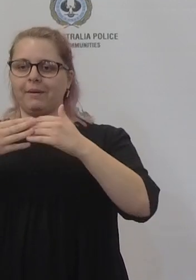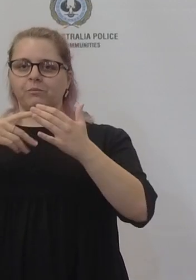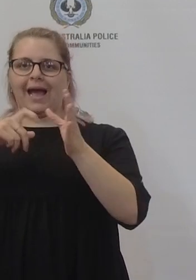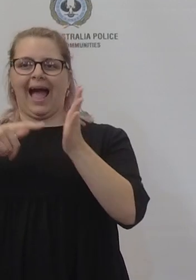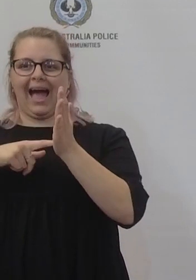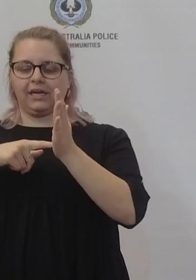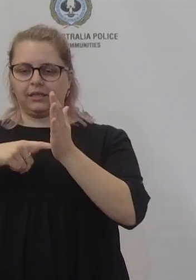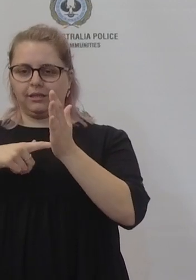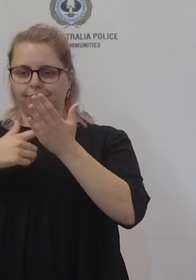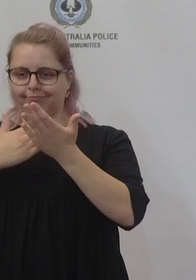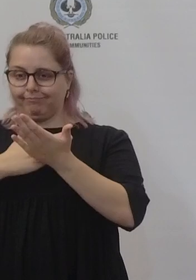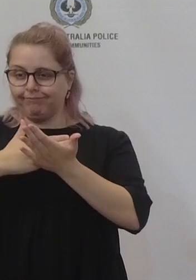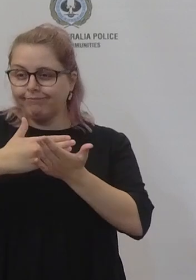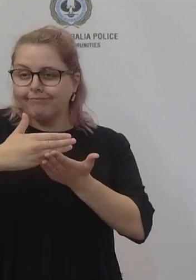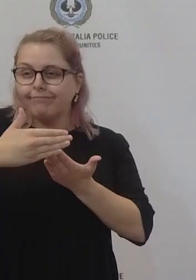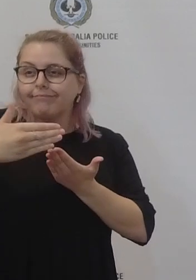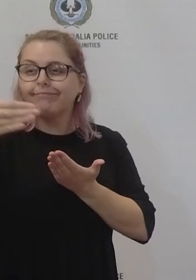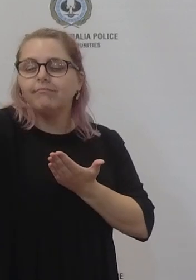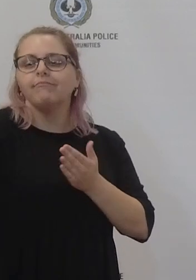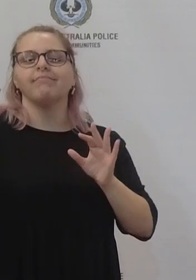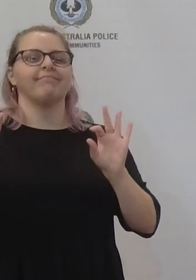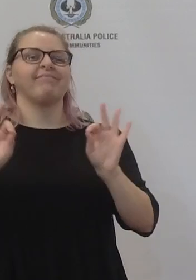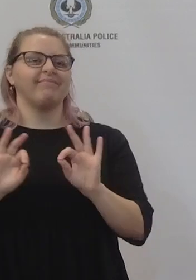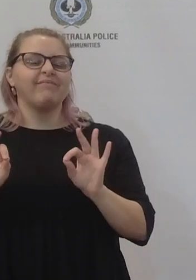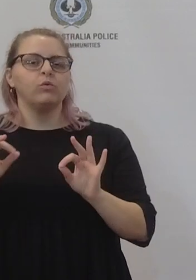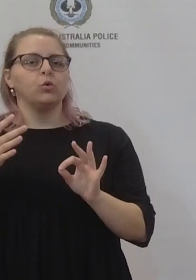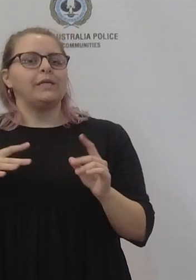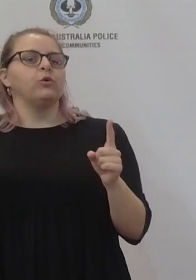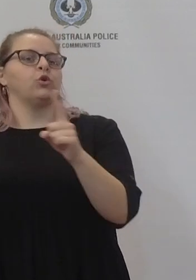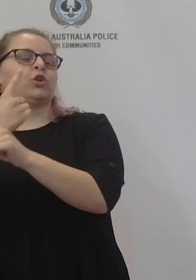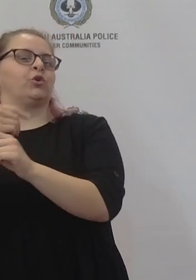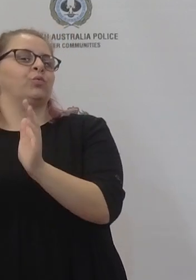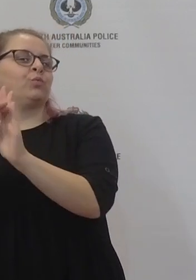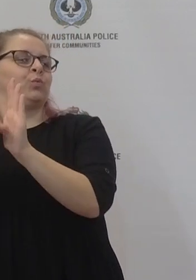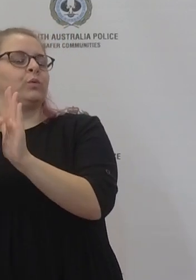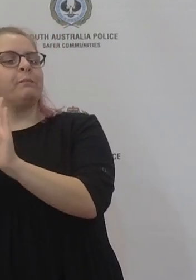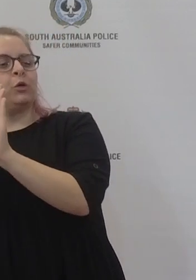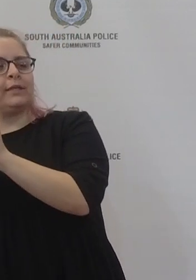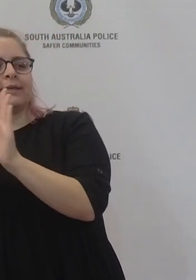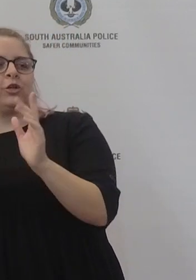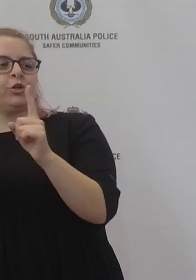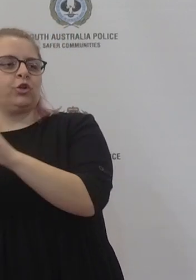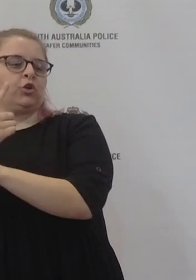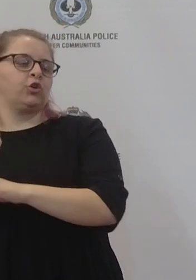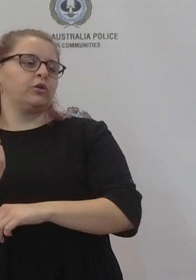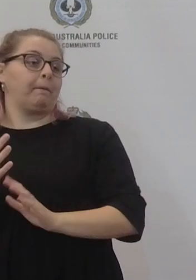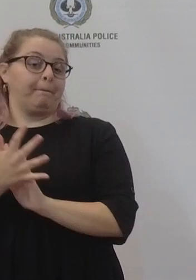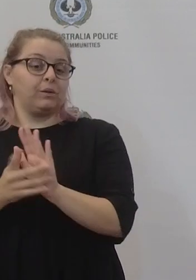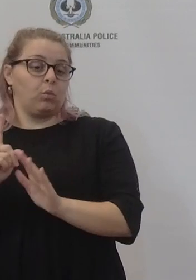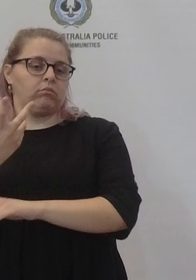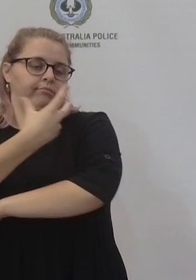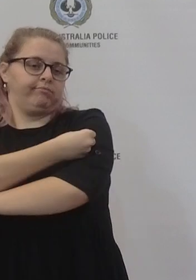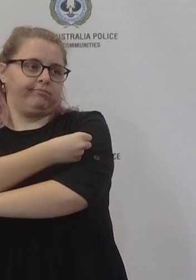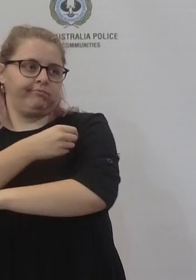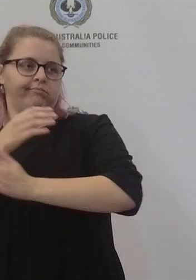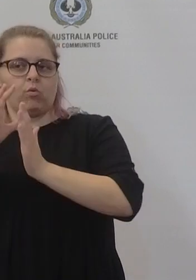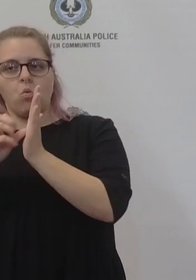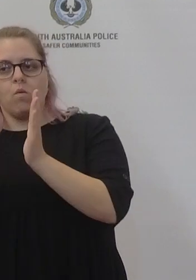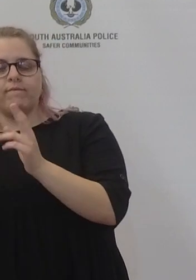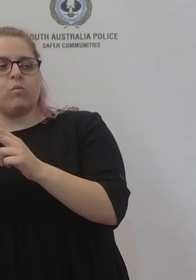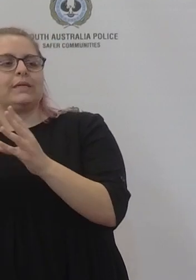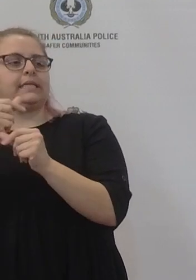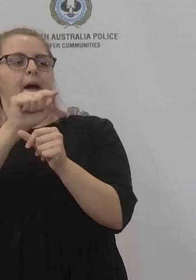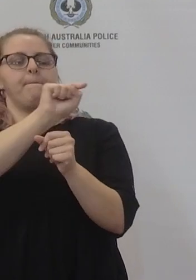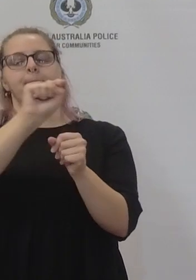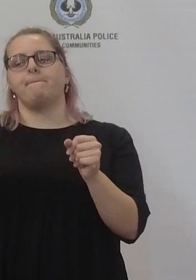be looking at other ways of having these mandates going forward and therefore sorry and therefore is it fair